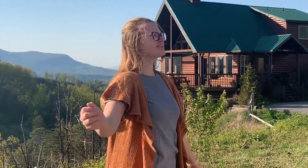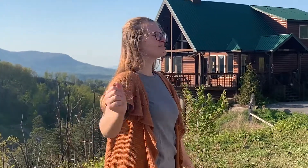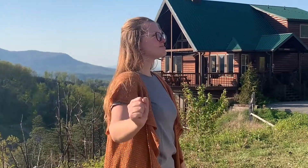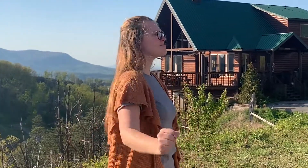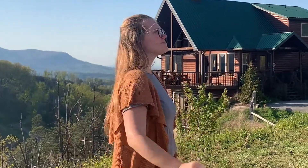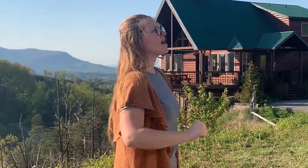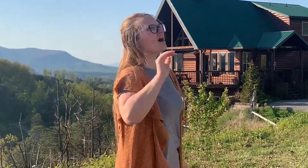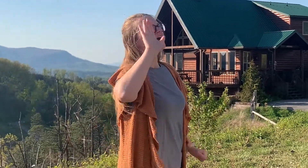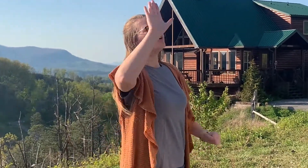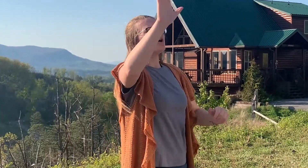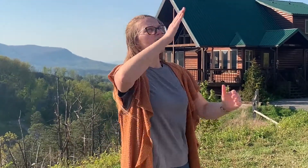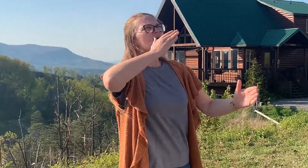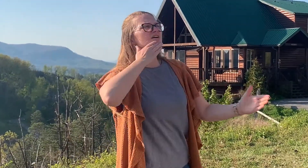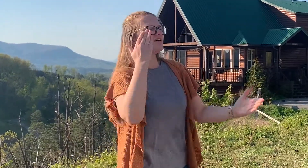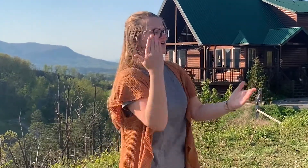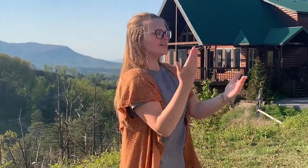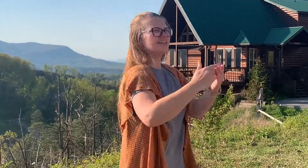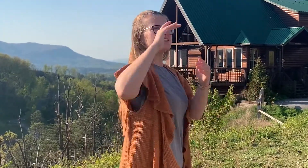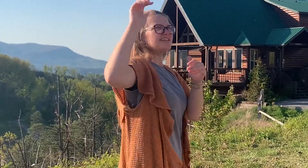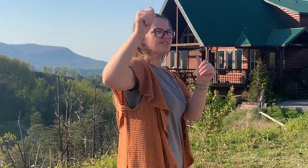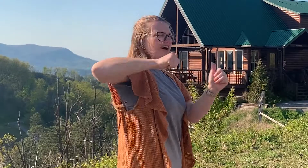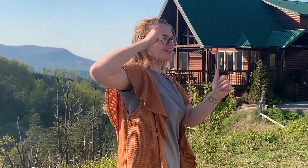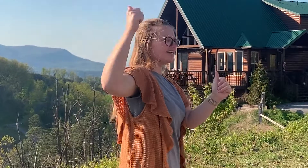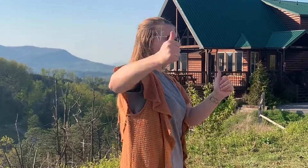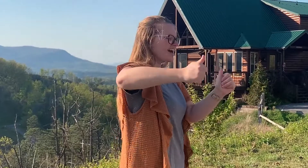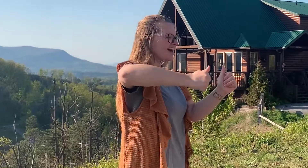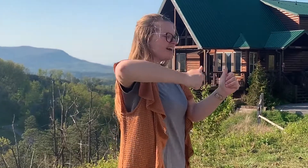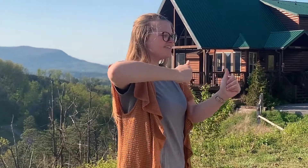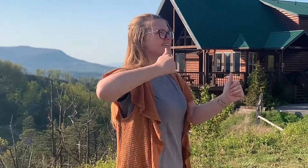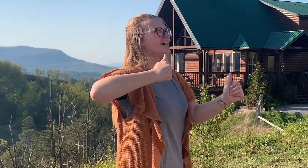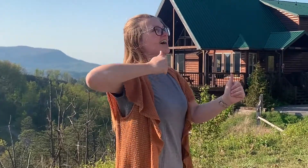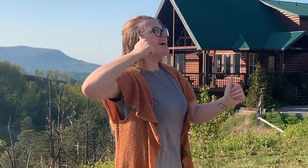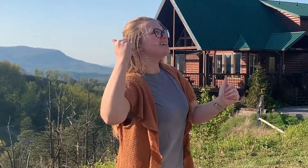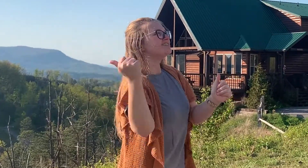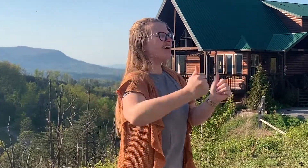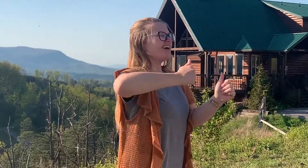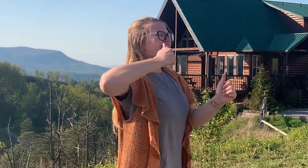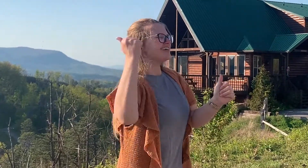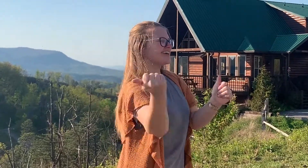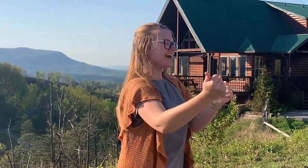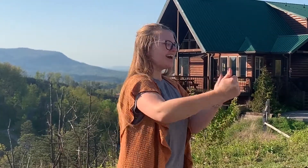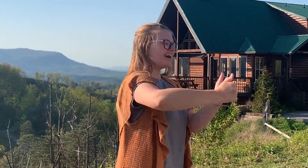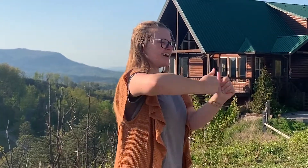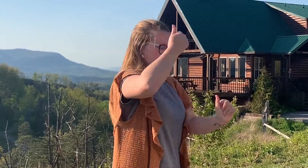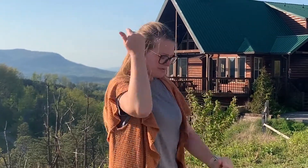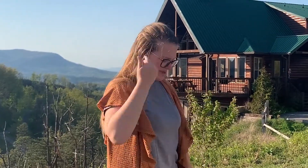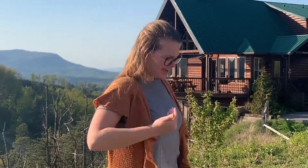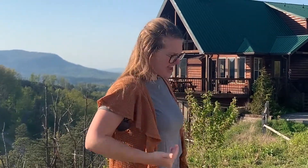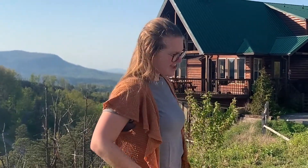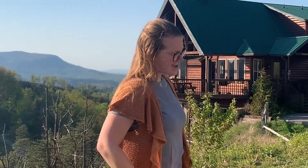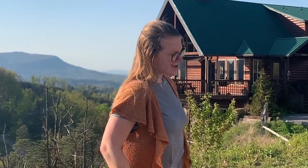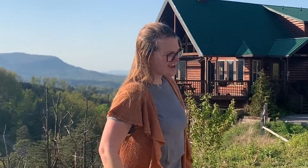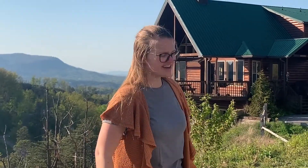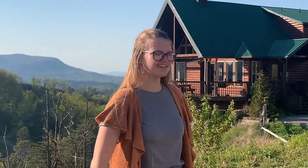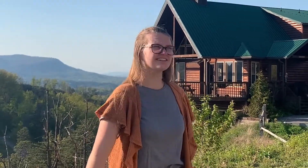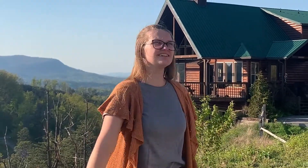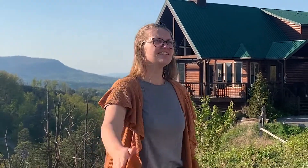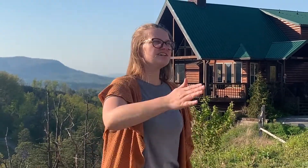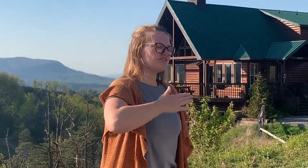Your goodness is running after. It's running after me. Jesus With my